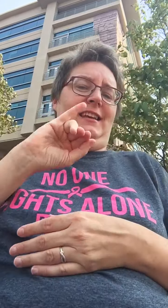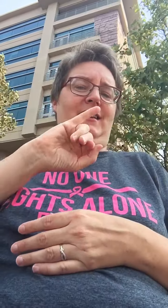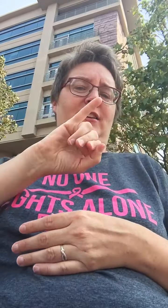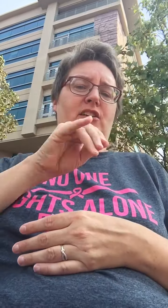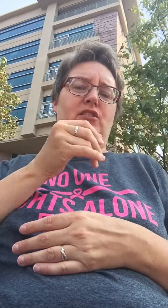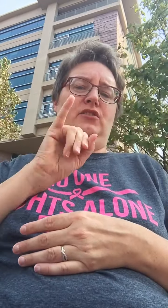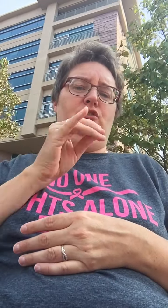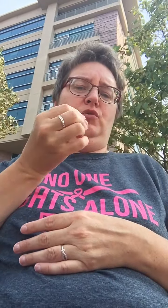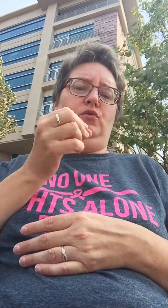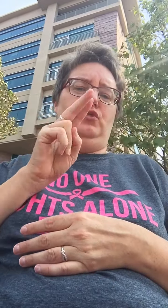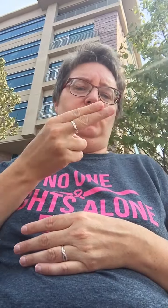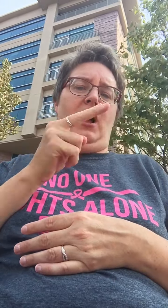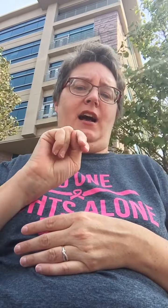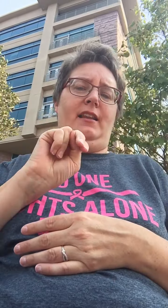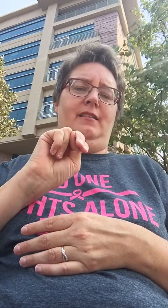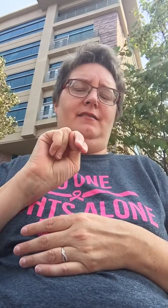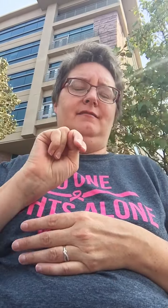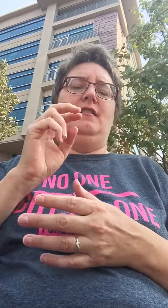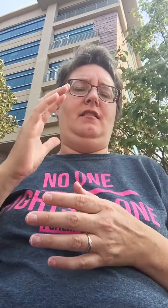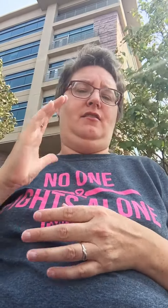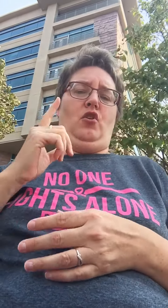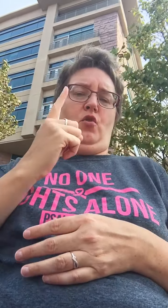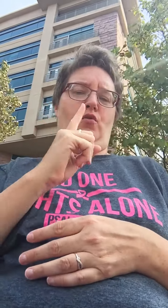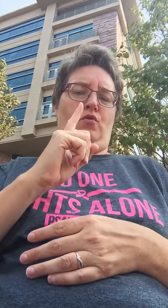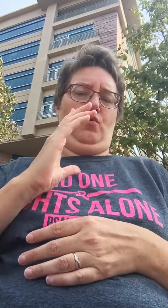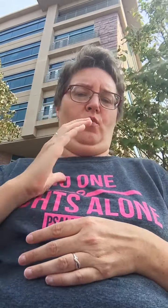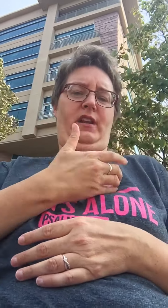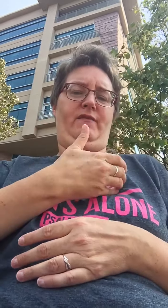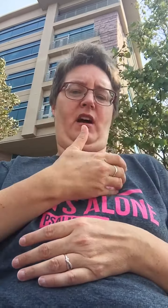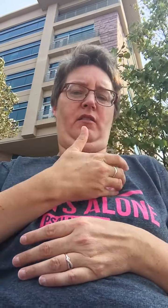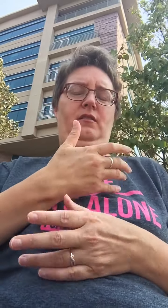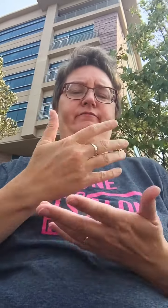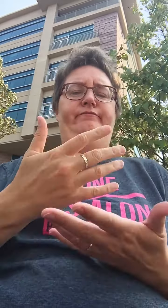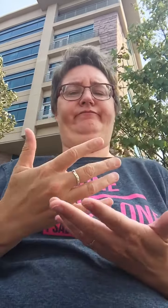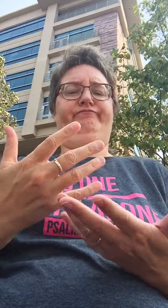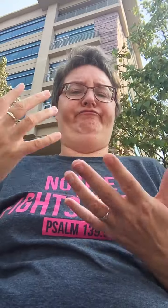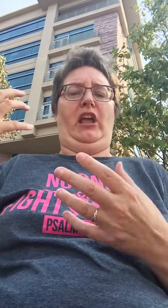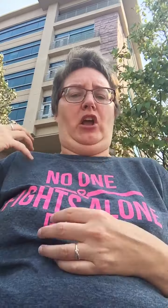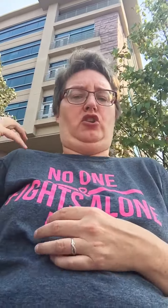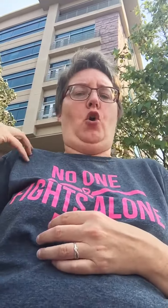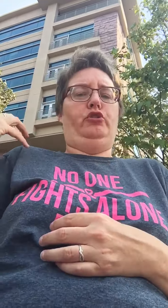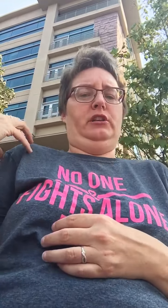to John, one of our coaches,